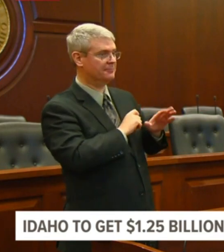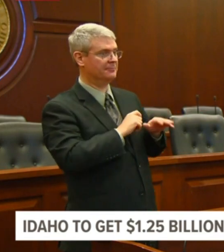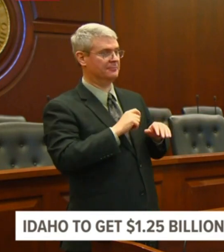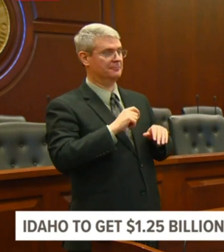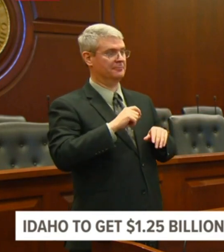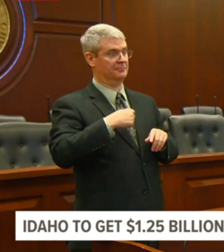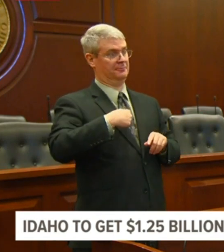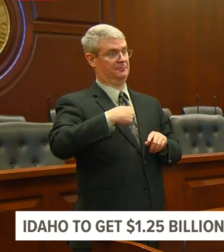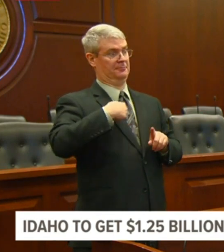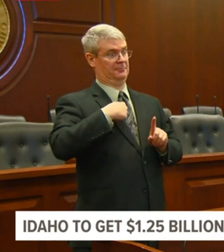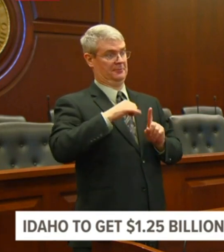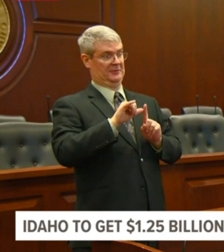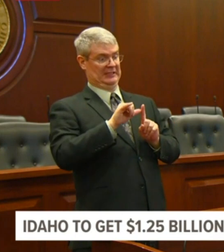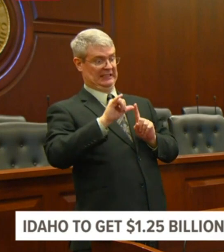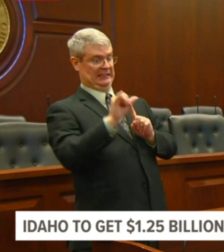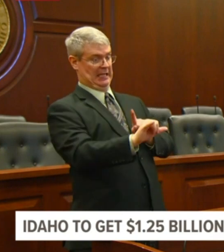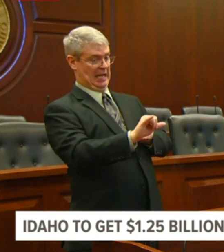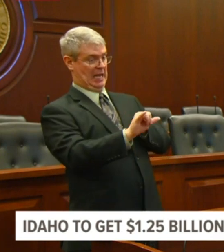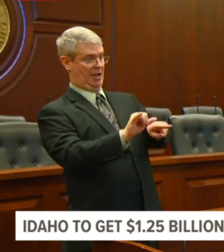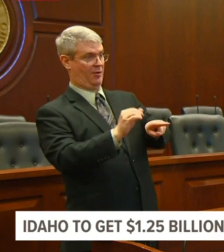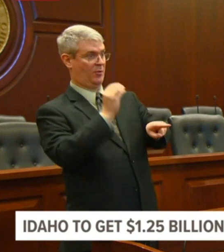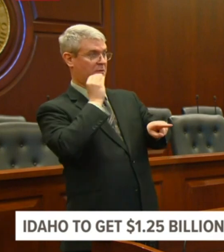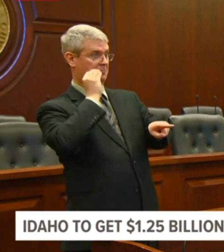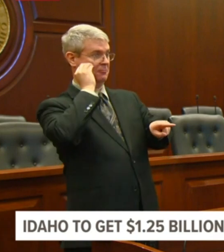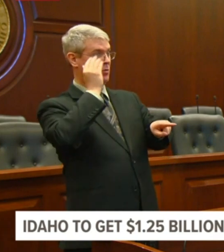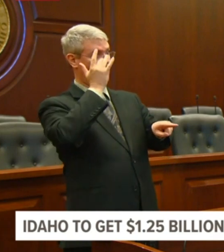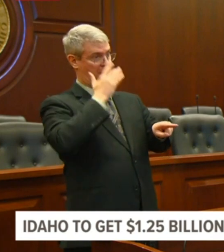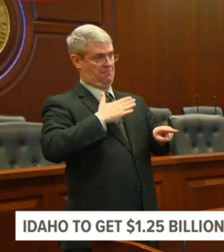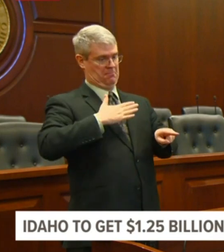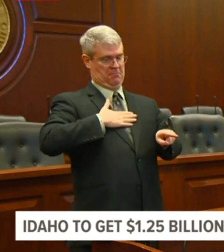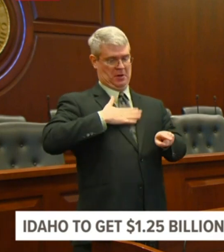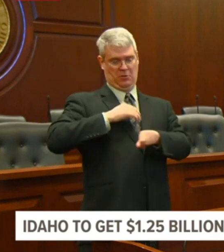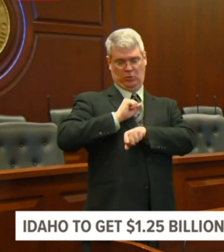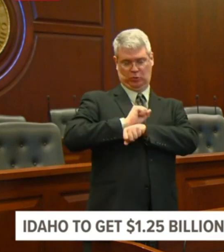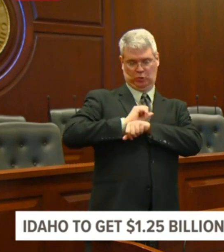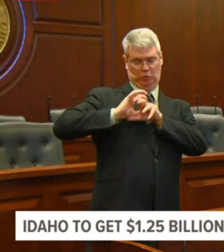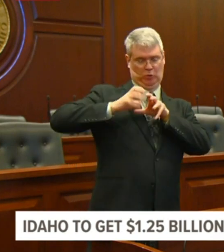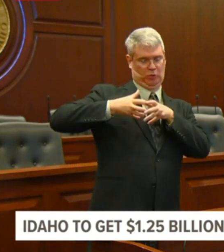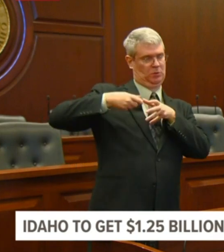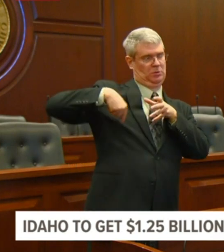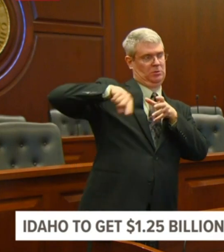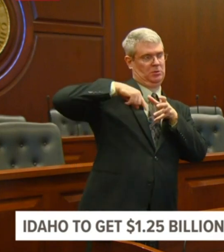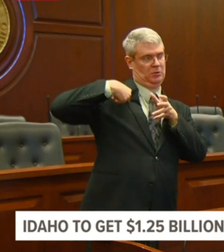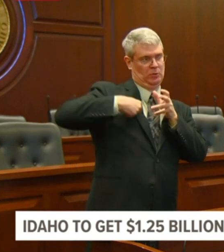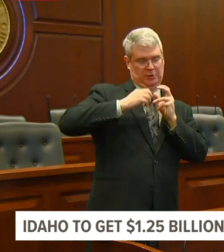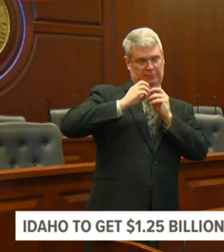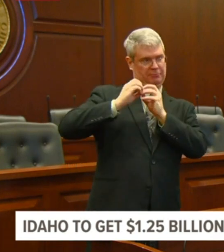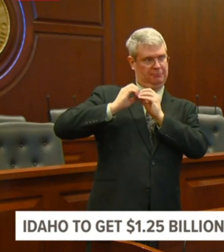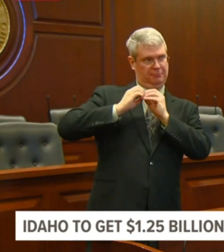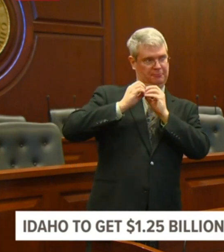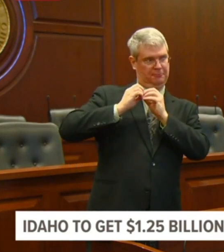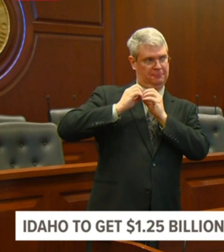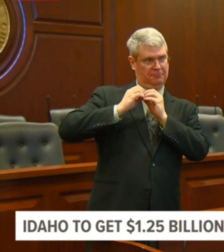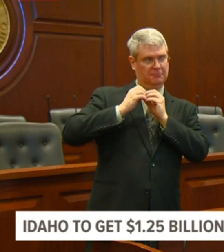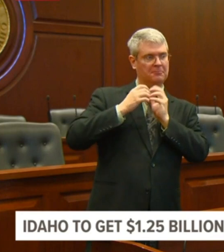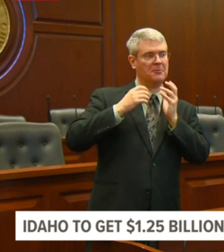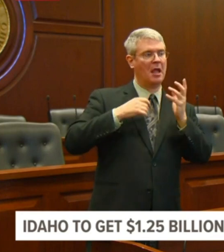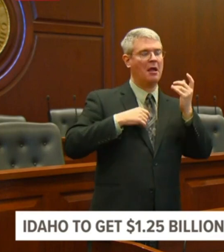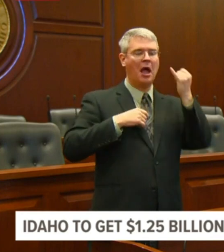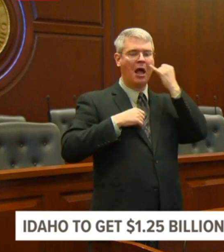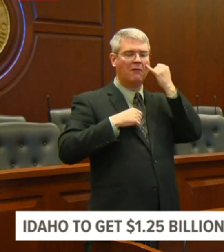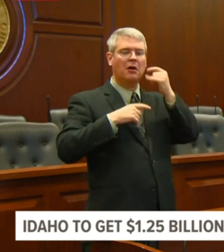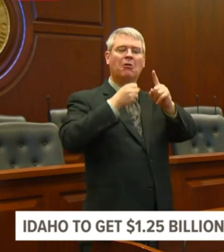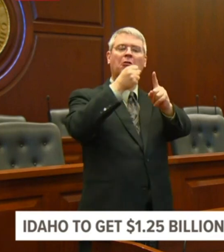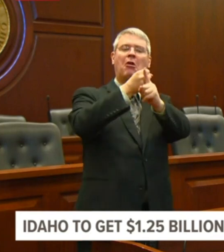coronavirus working group came up with about when X happens, we do Y. And when we got